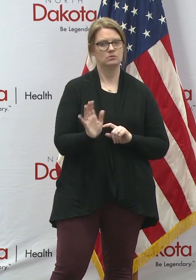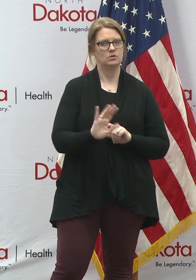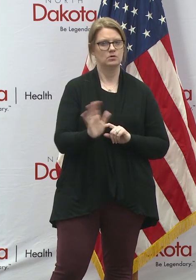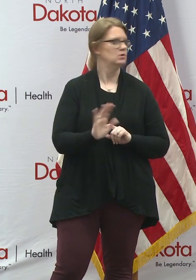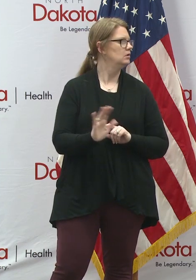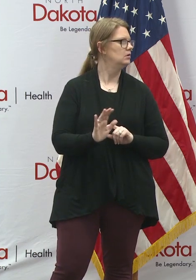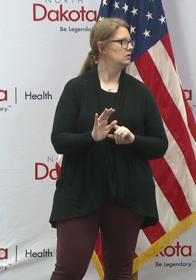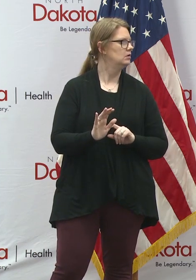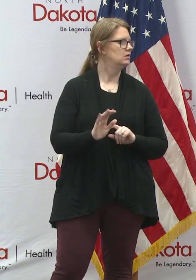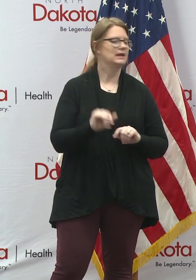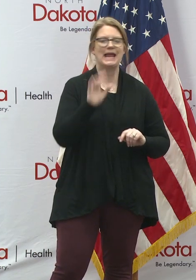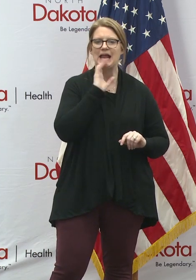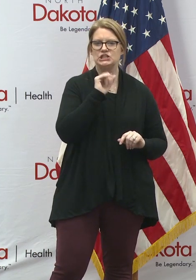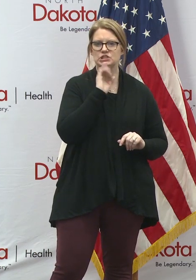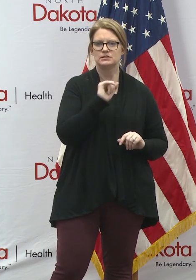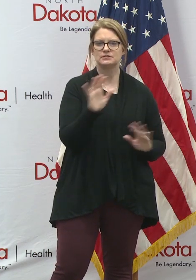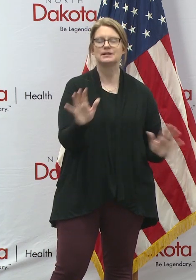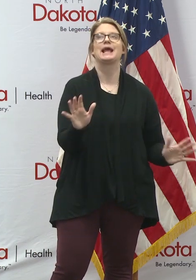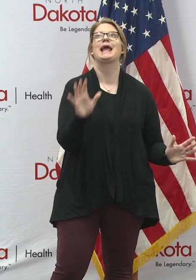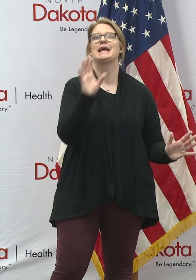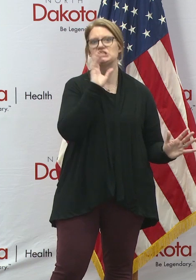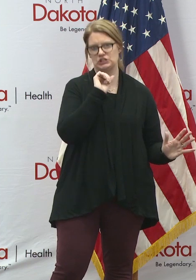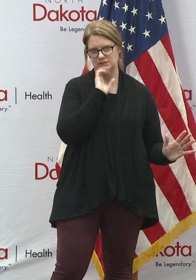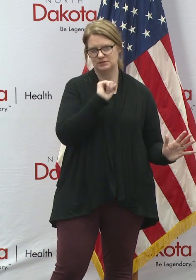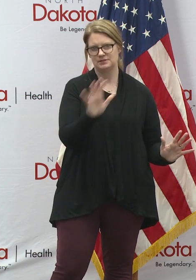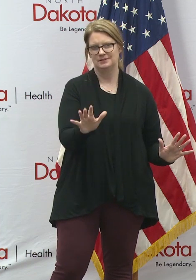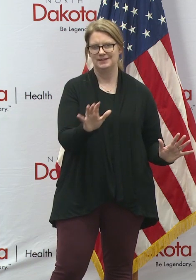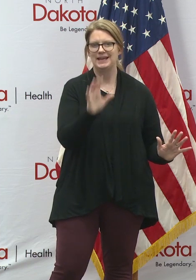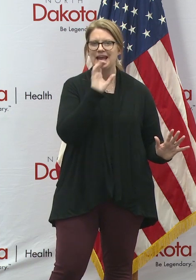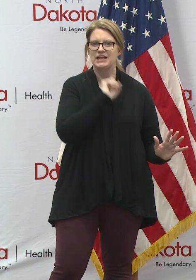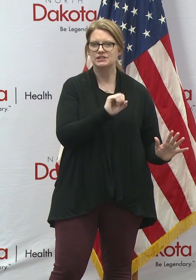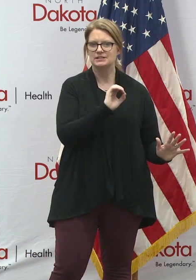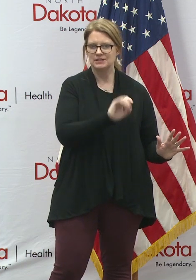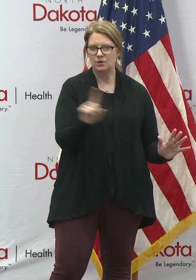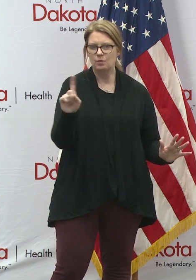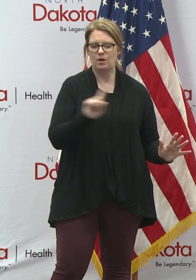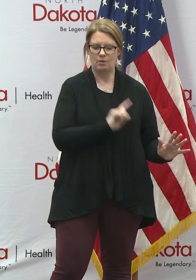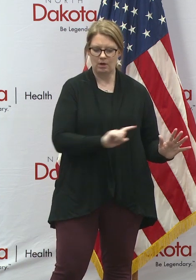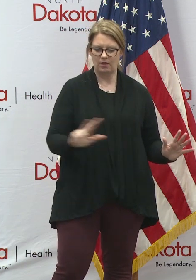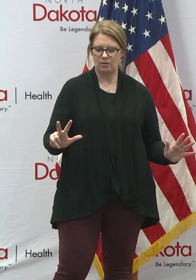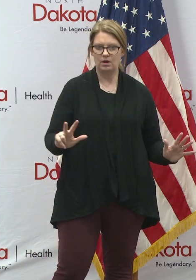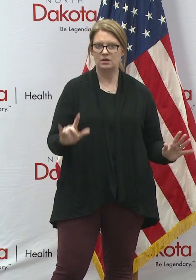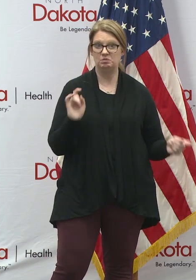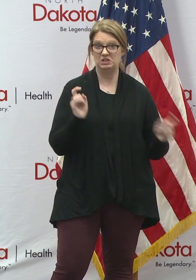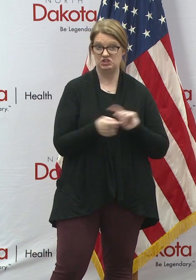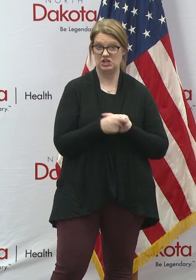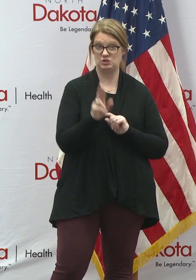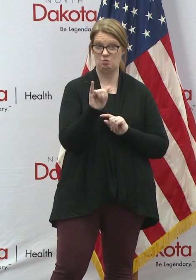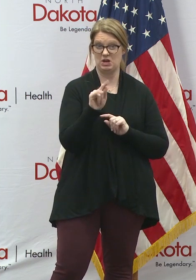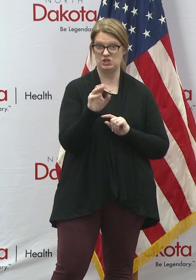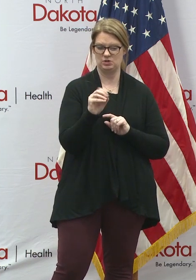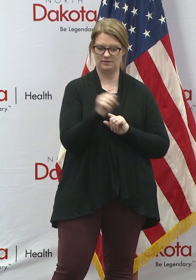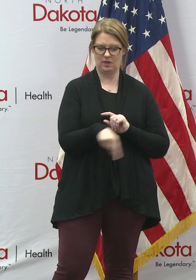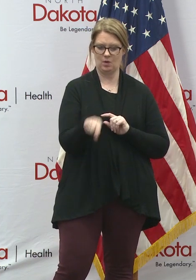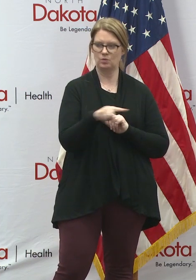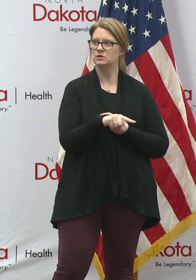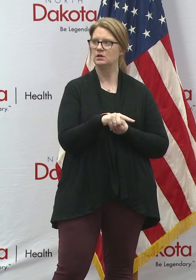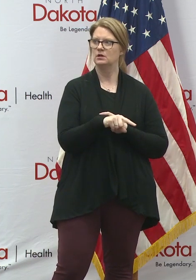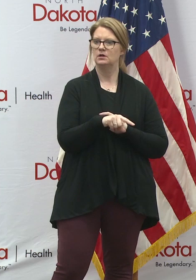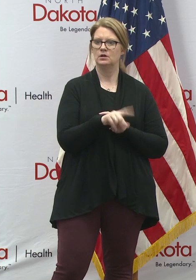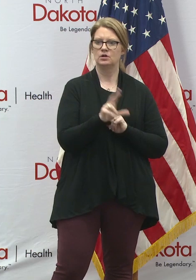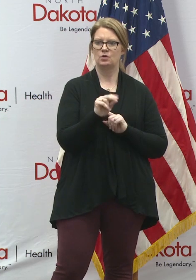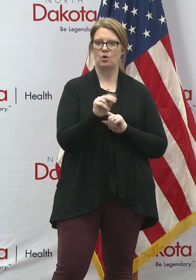the same. Ages. Ages. Ages, yes. The ages zero to one and one to three. And when we work with the